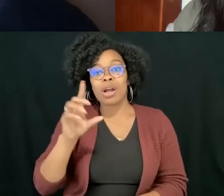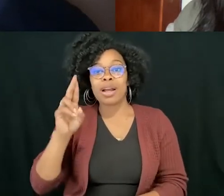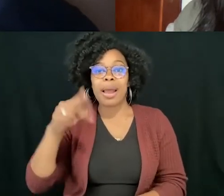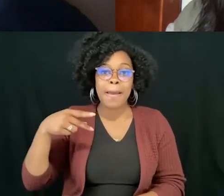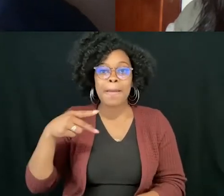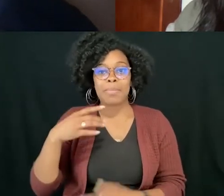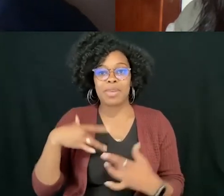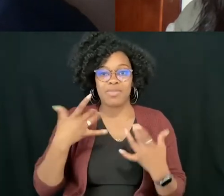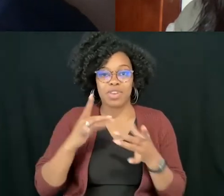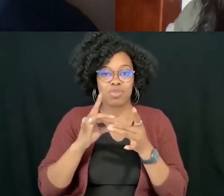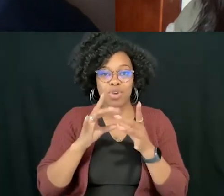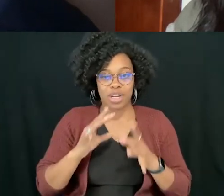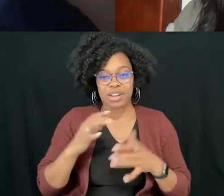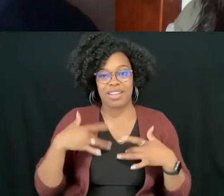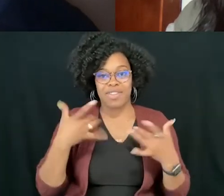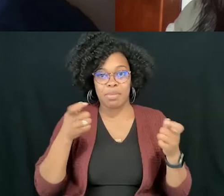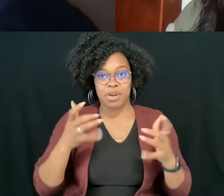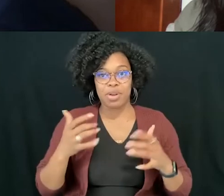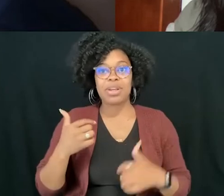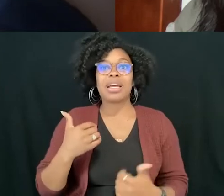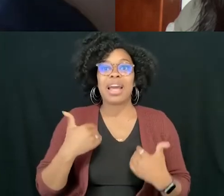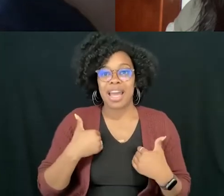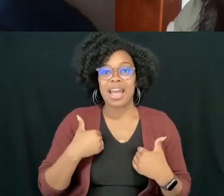wearing a black sweater and has brown hair pinned up sitting with a brown background.